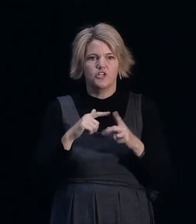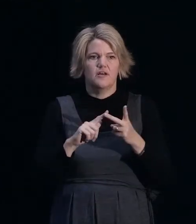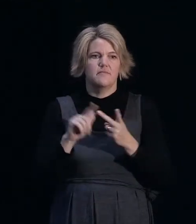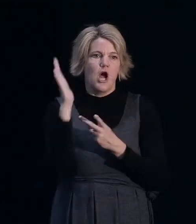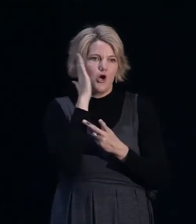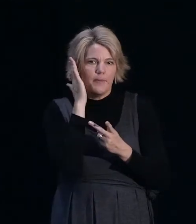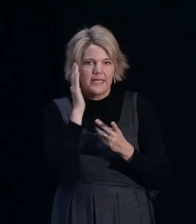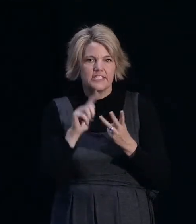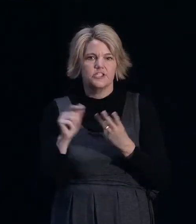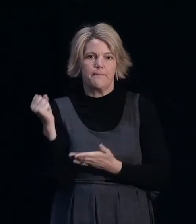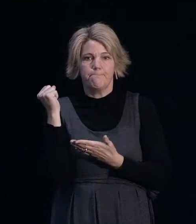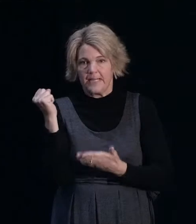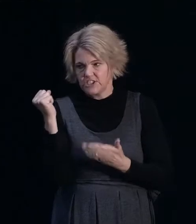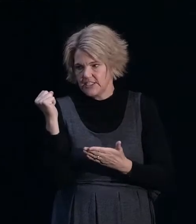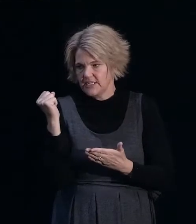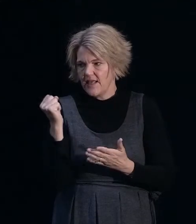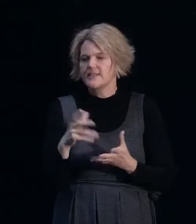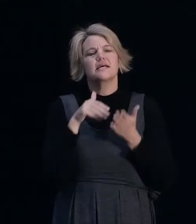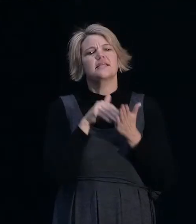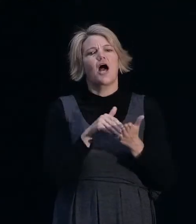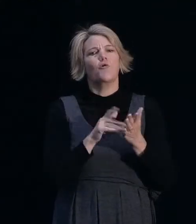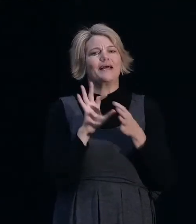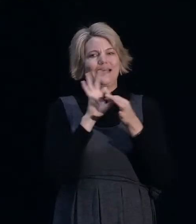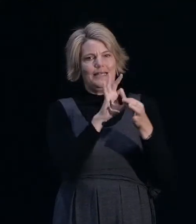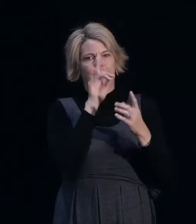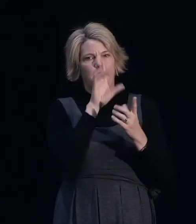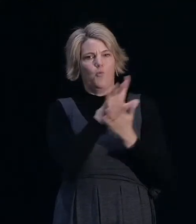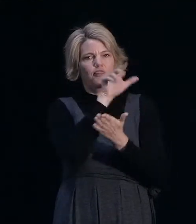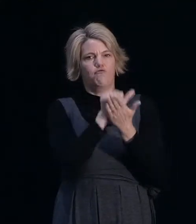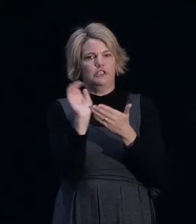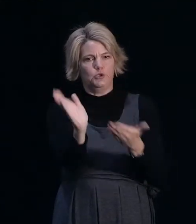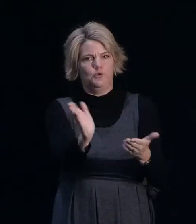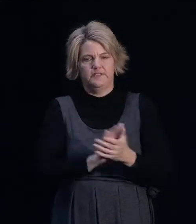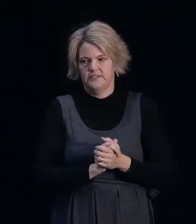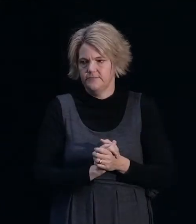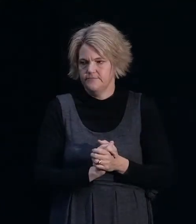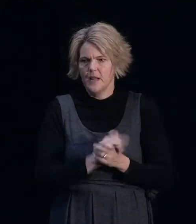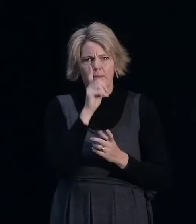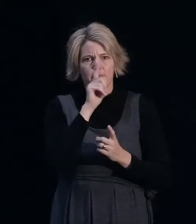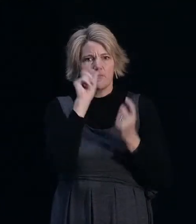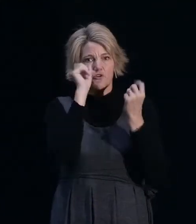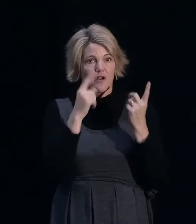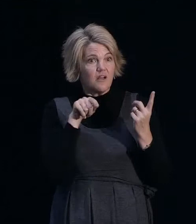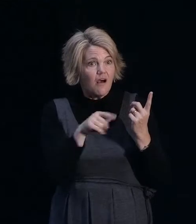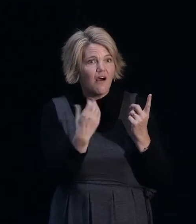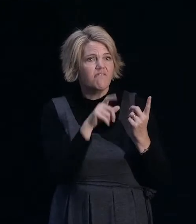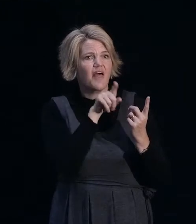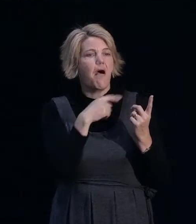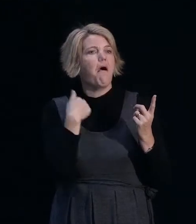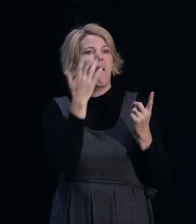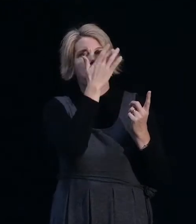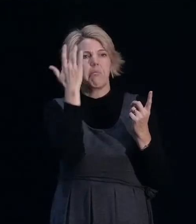just to help connect people up to the right services that people may not always be aware of and that exist out there.